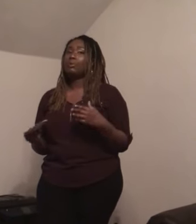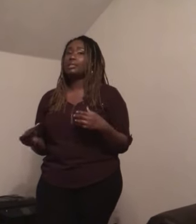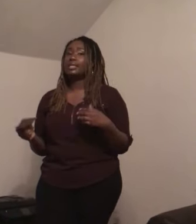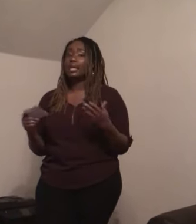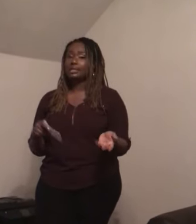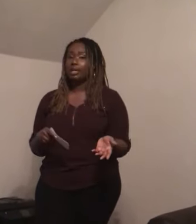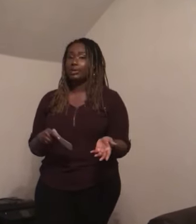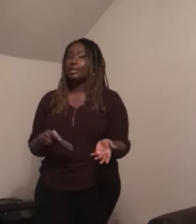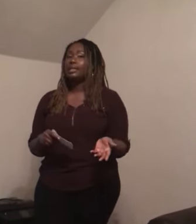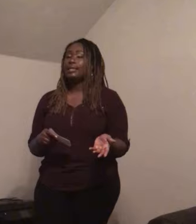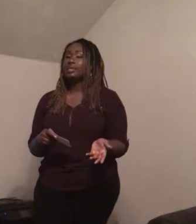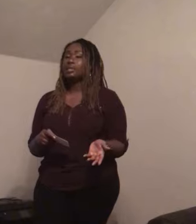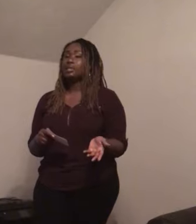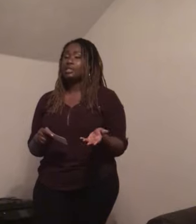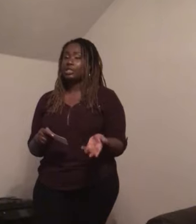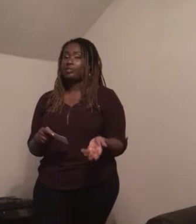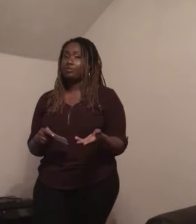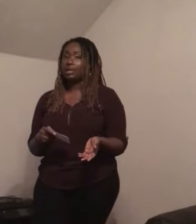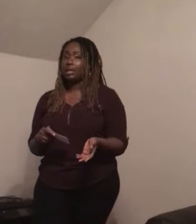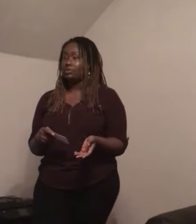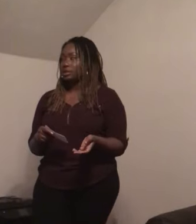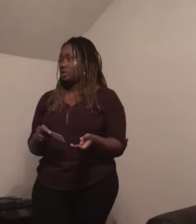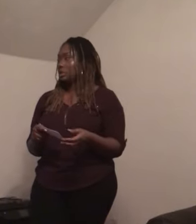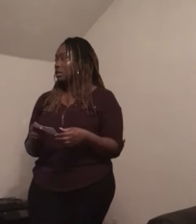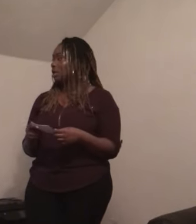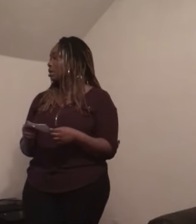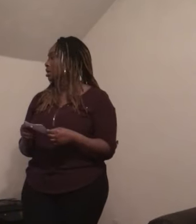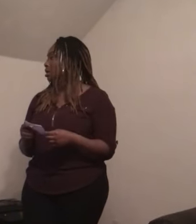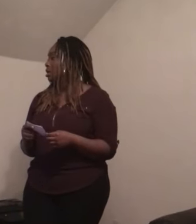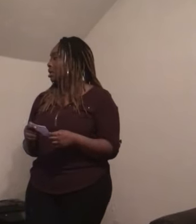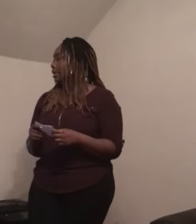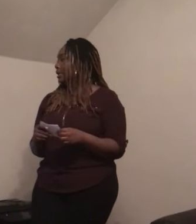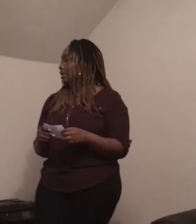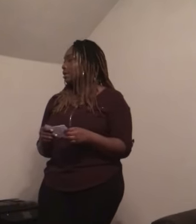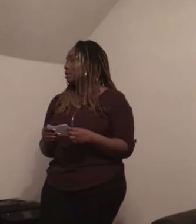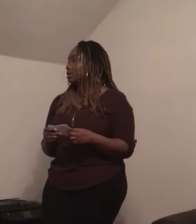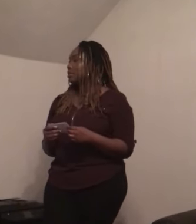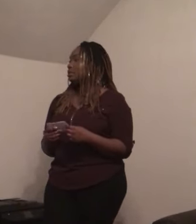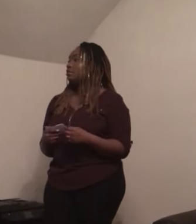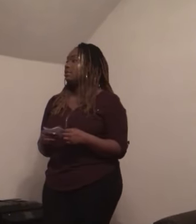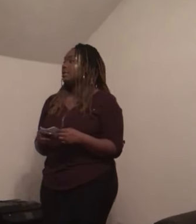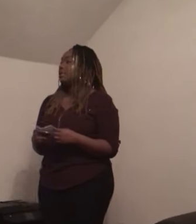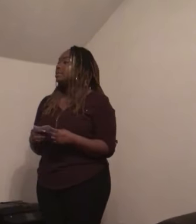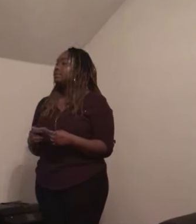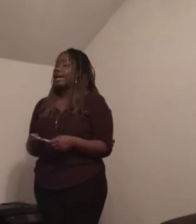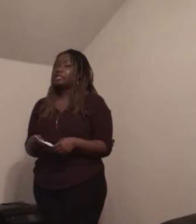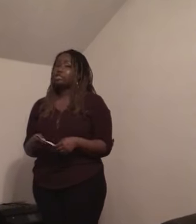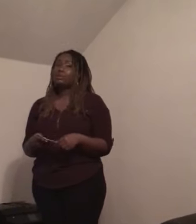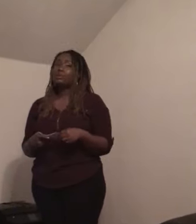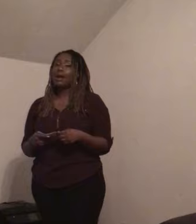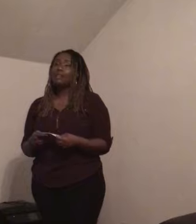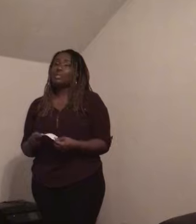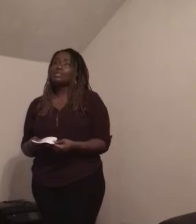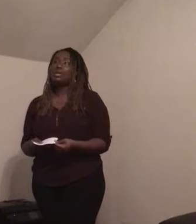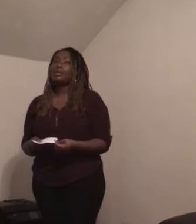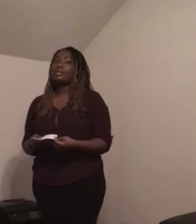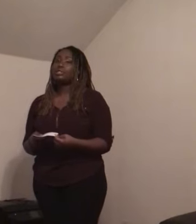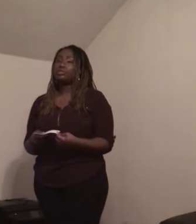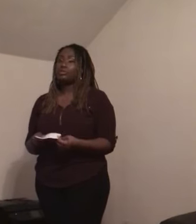secondary is considered a foreign language. And also, signs should be required to be taught through